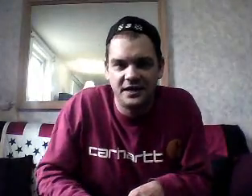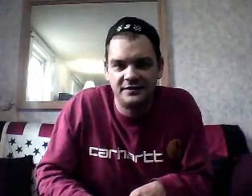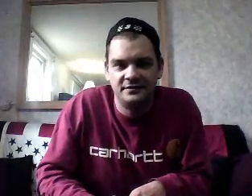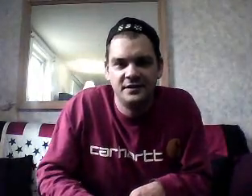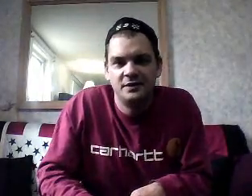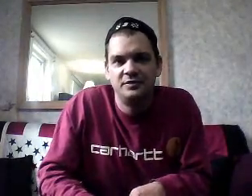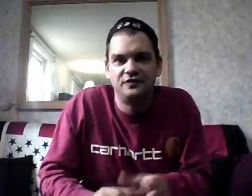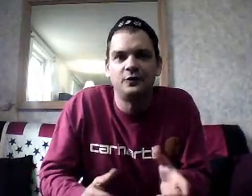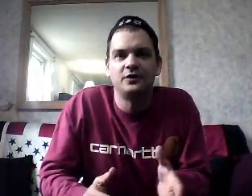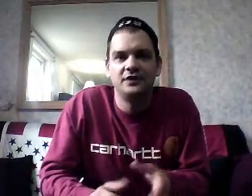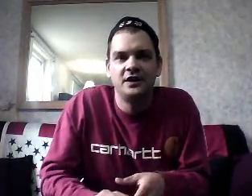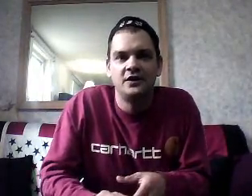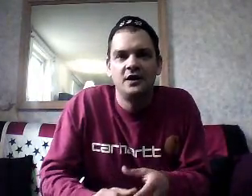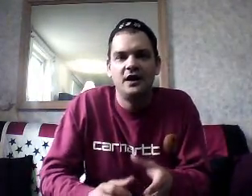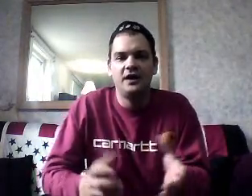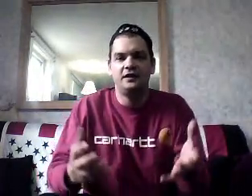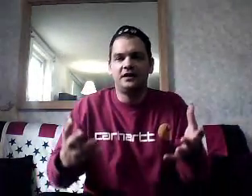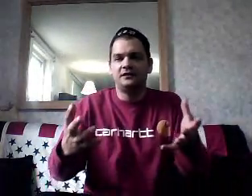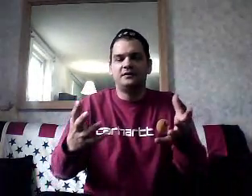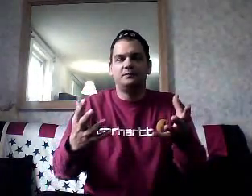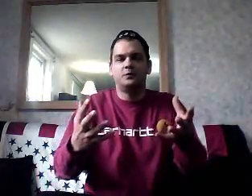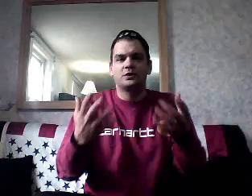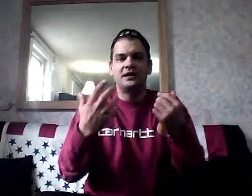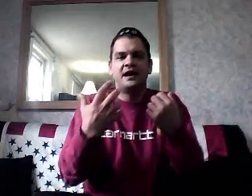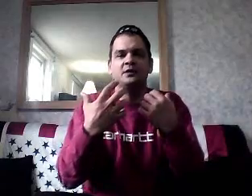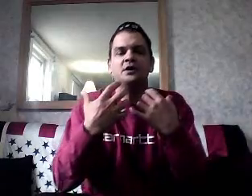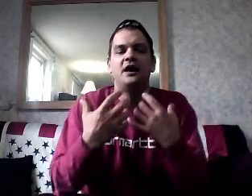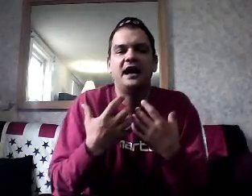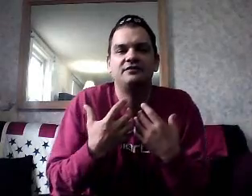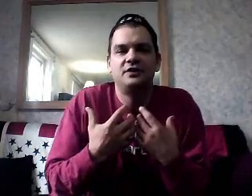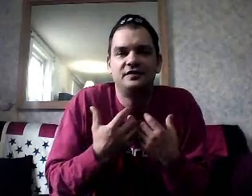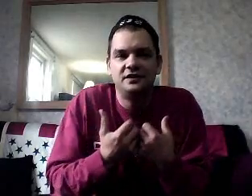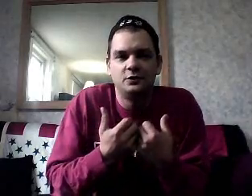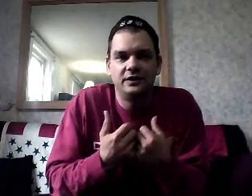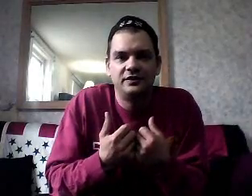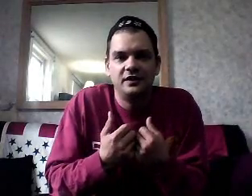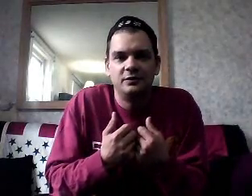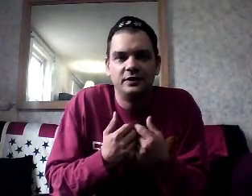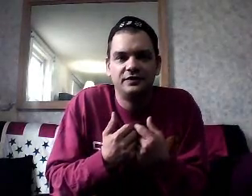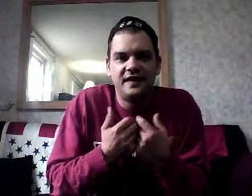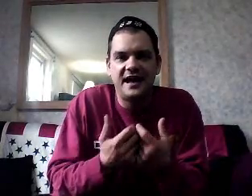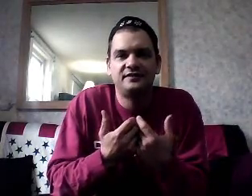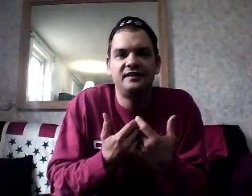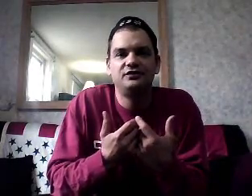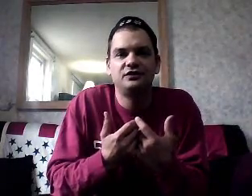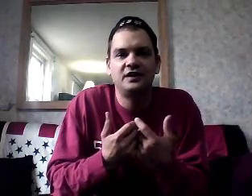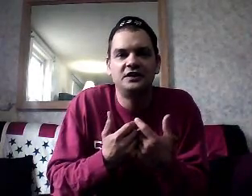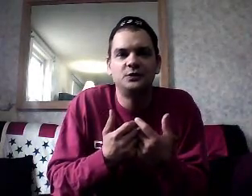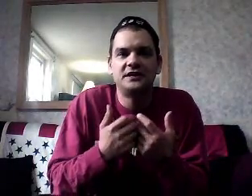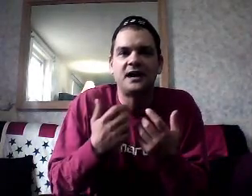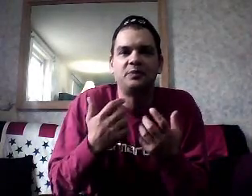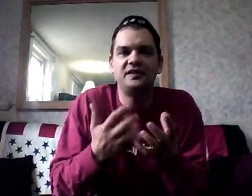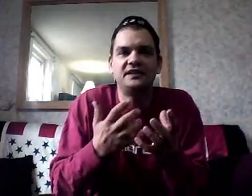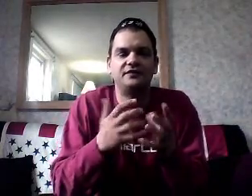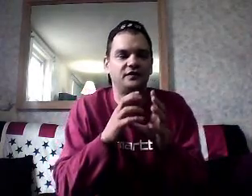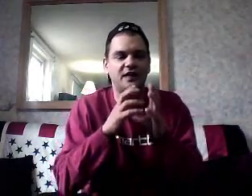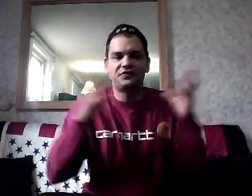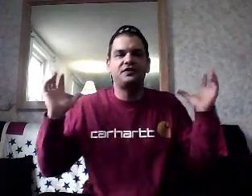were getting before, you know. We're now having to deal with taxation like you would not believe. It's nothing